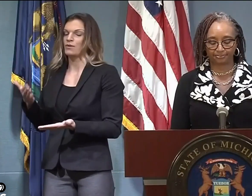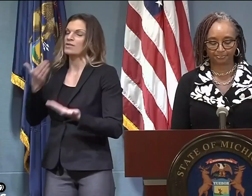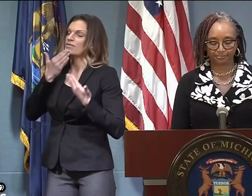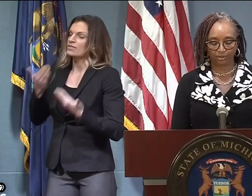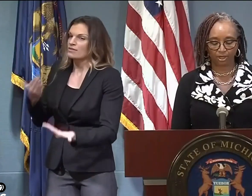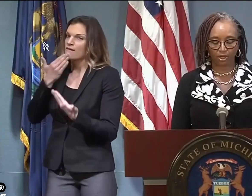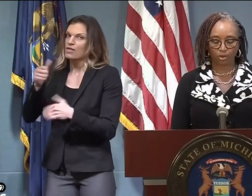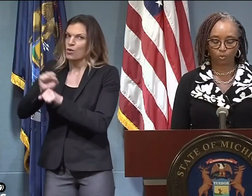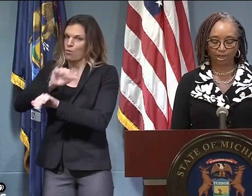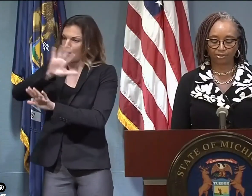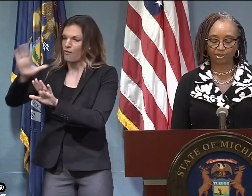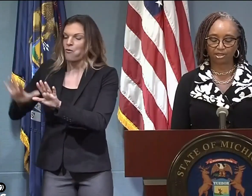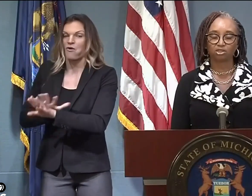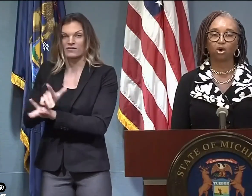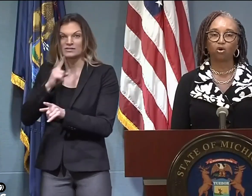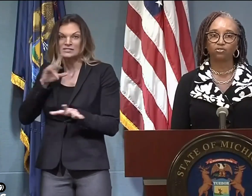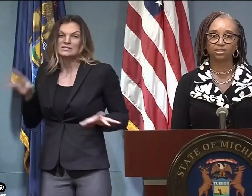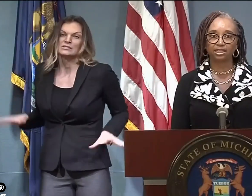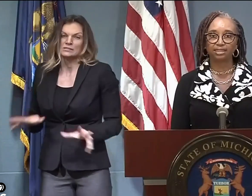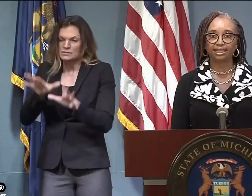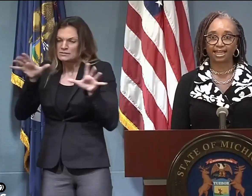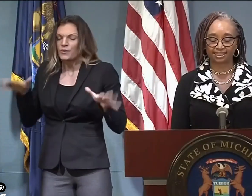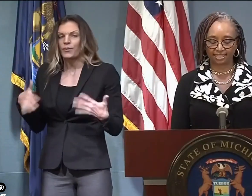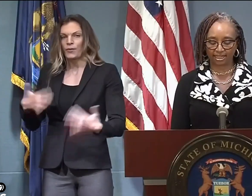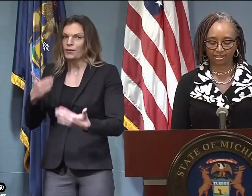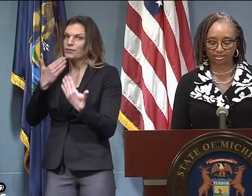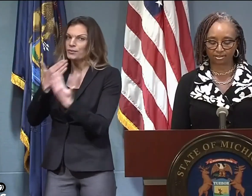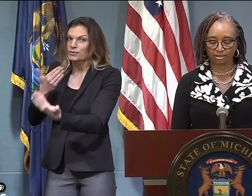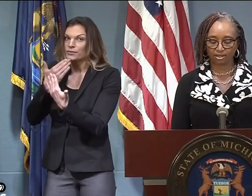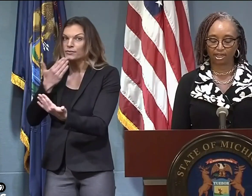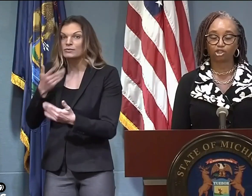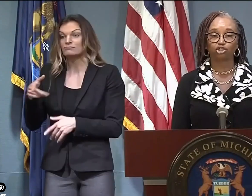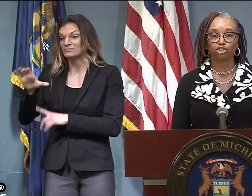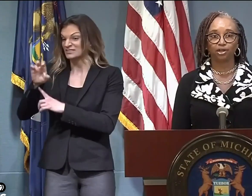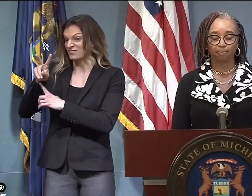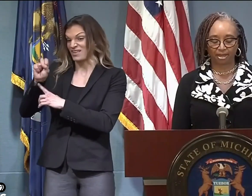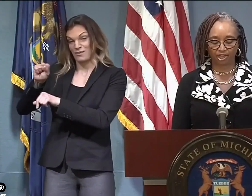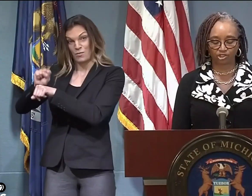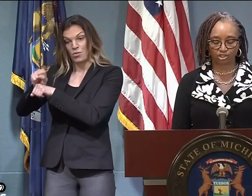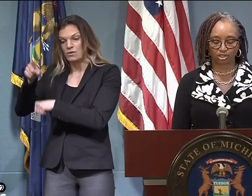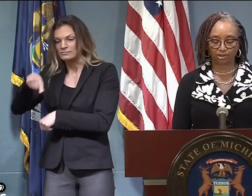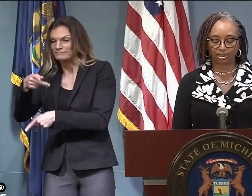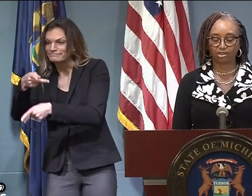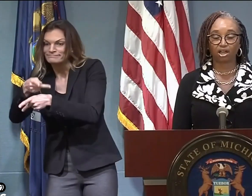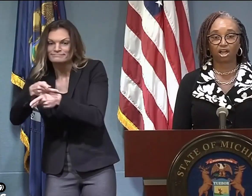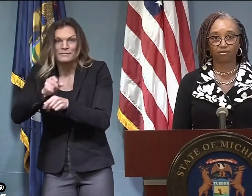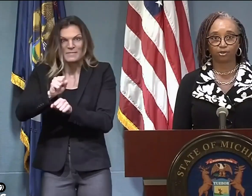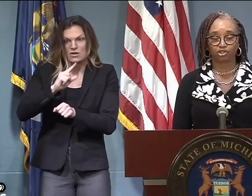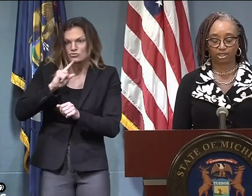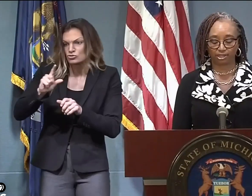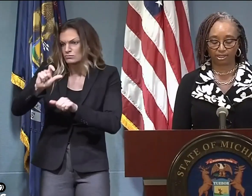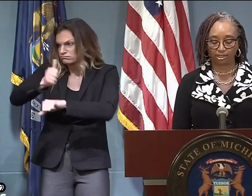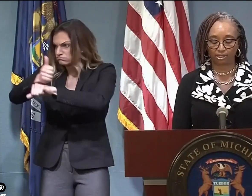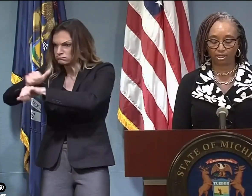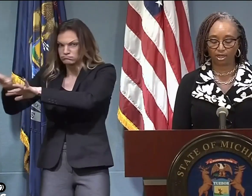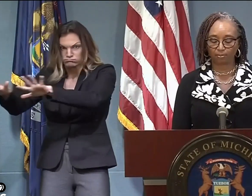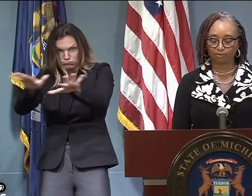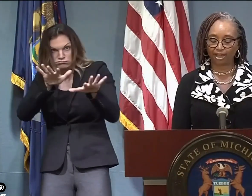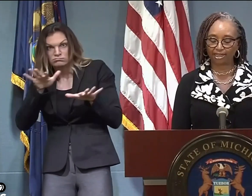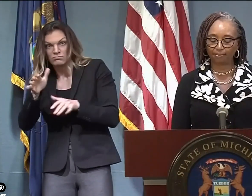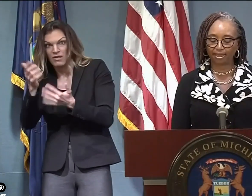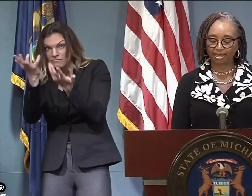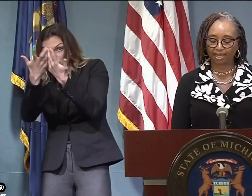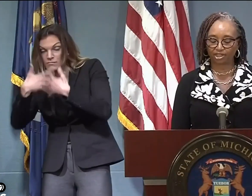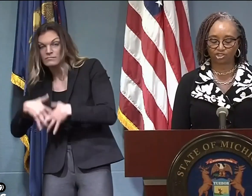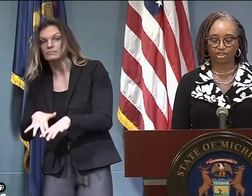employees all across the state. Whether it is overseeing test sites, ensuring patients are